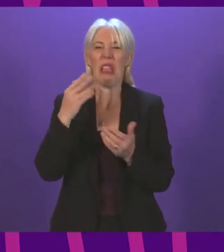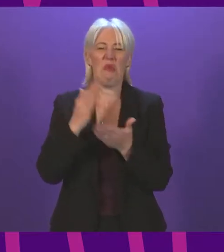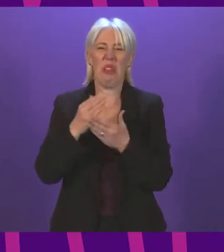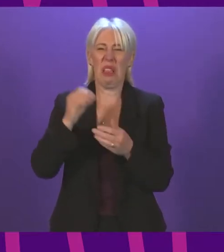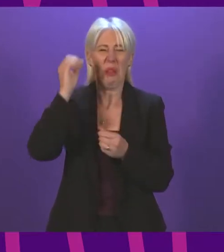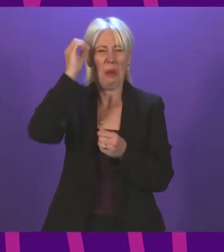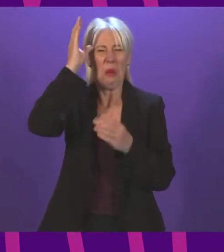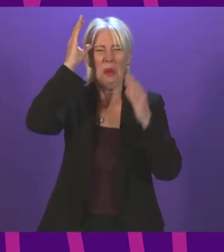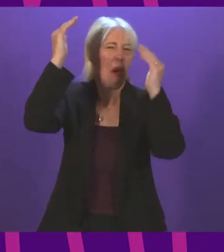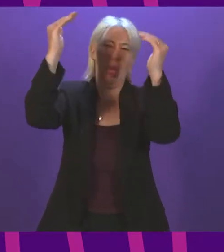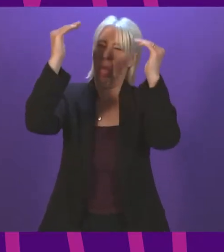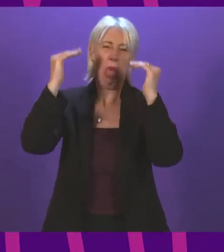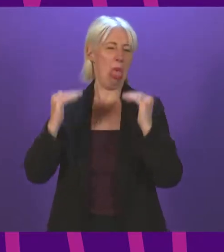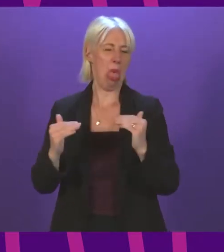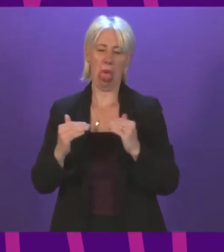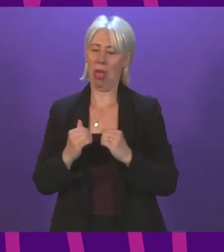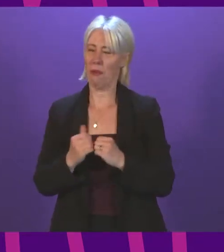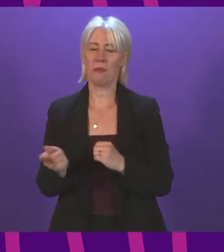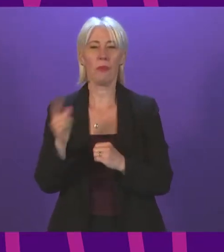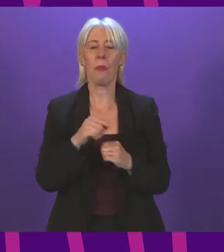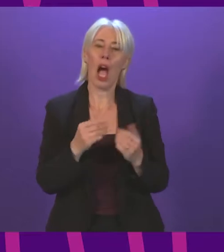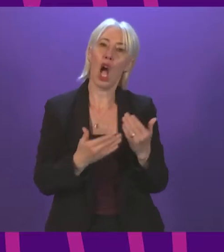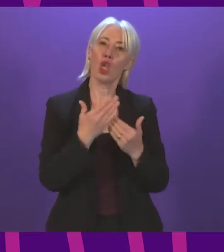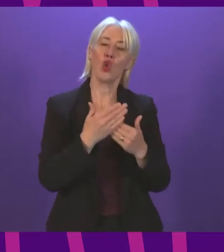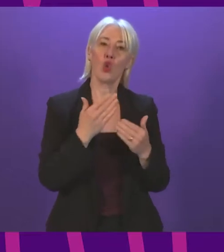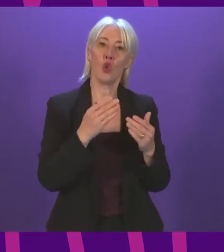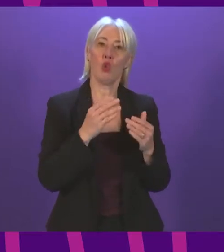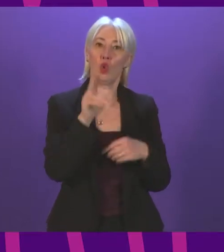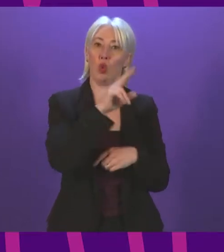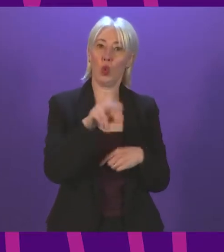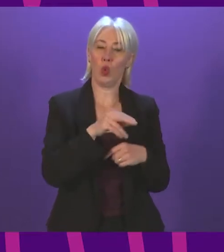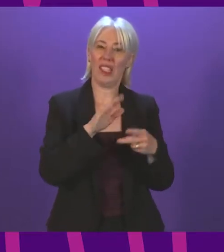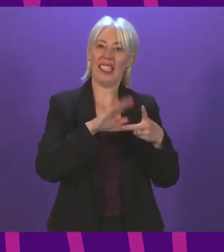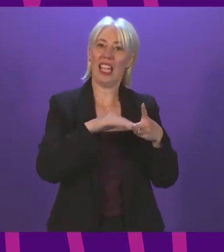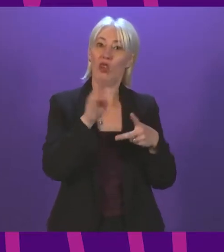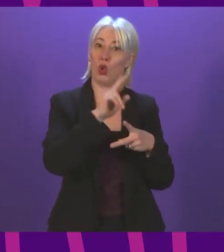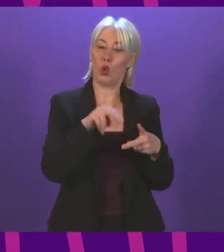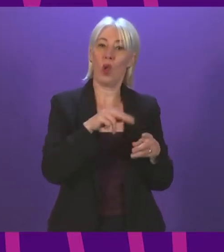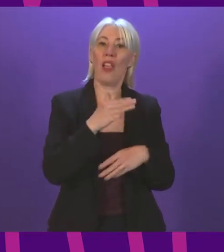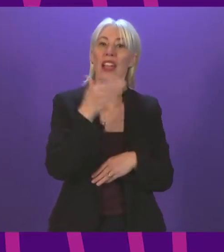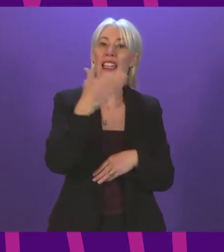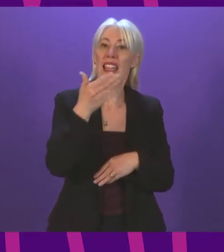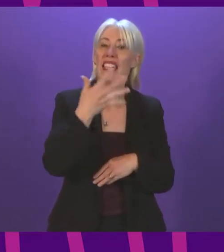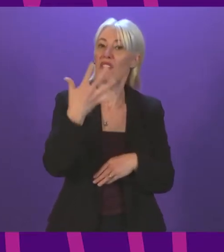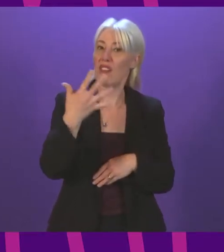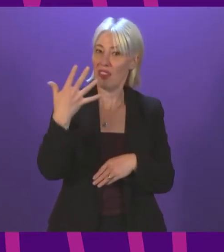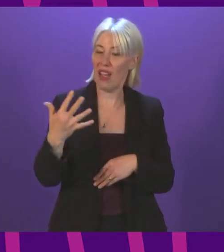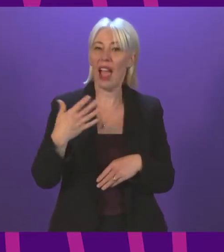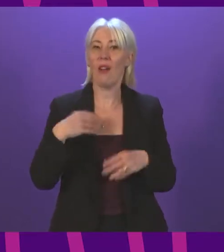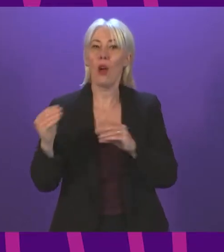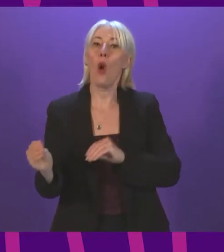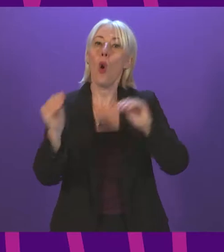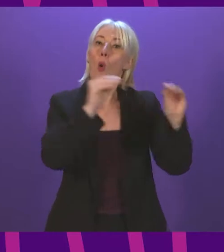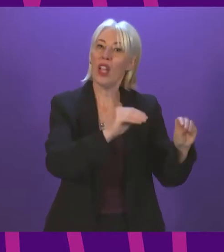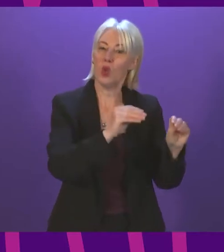A secondary modern school took me, and later in 1955, I was transferred to a local grammar school